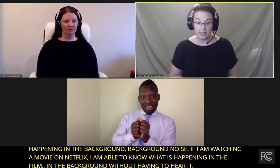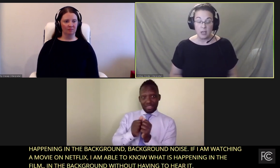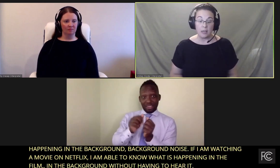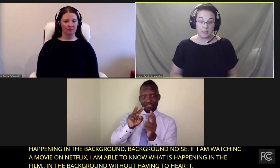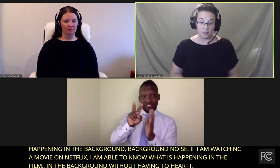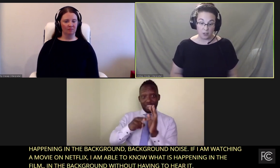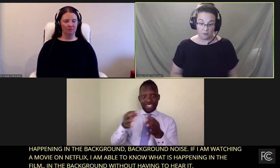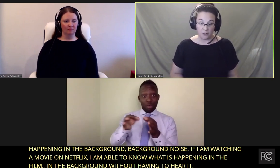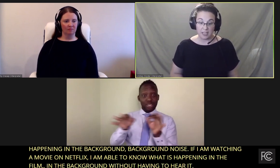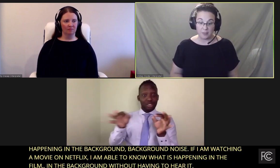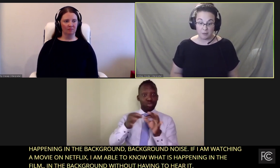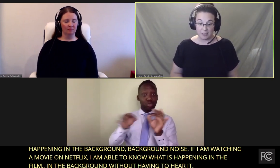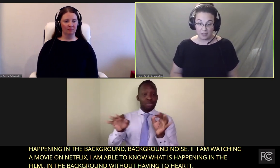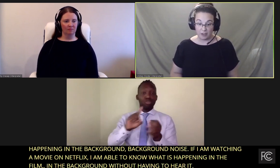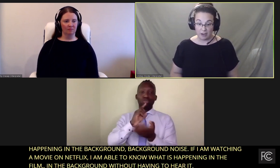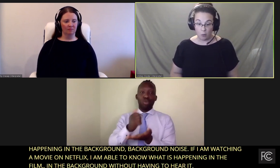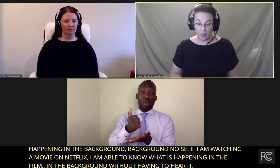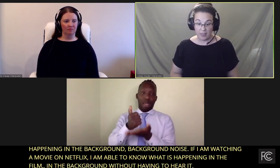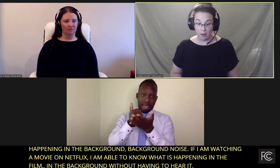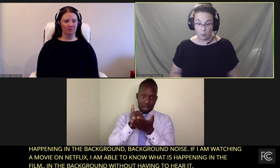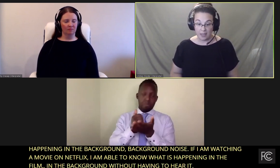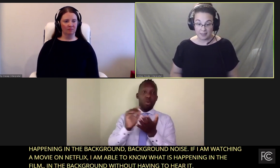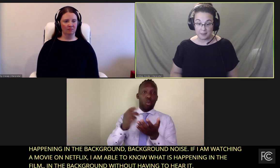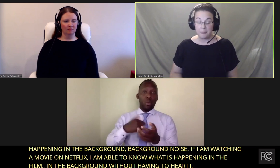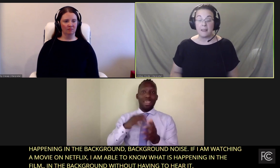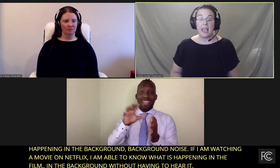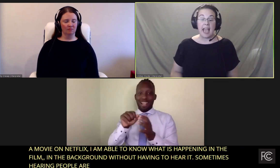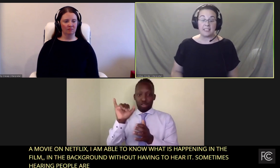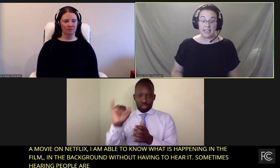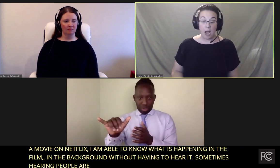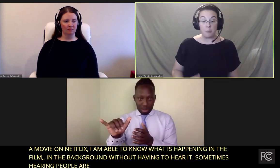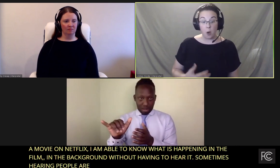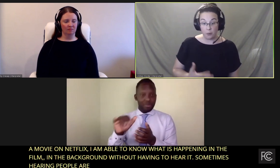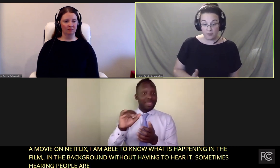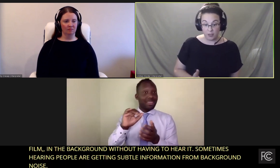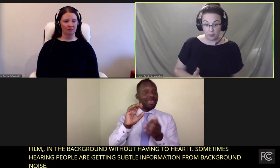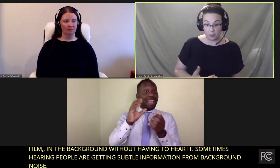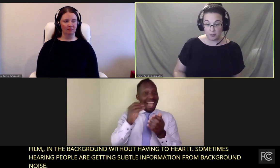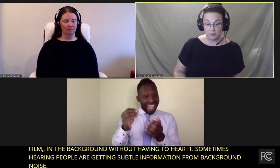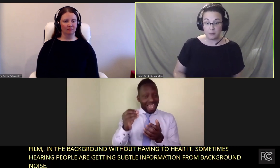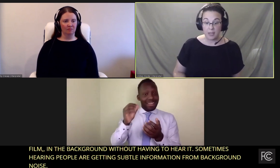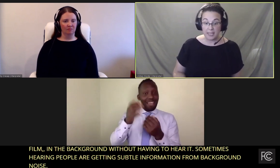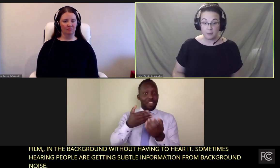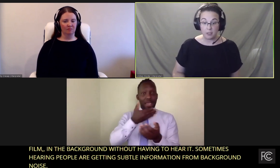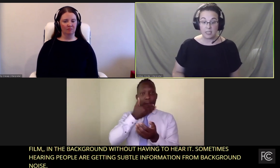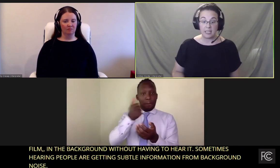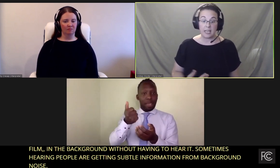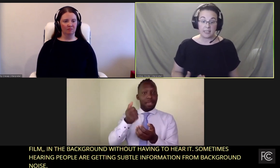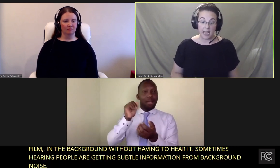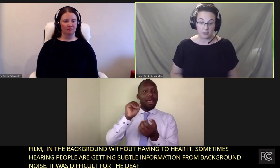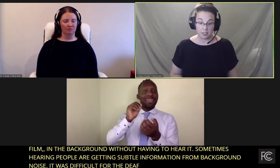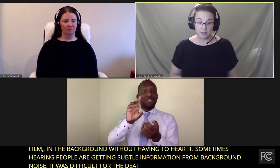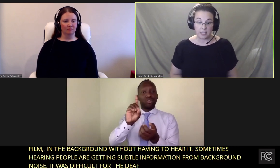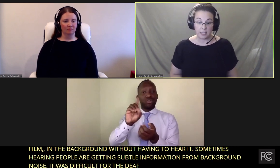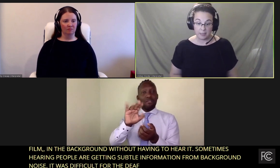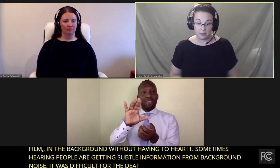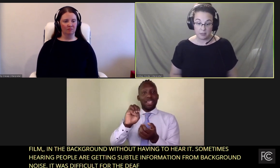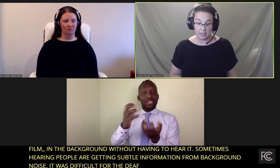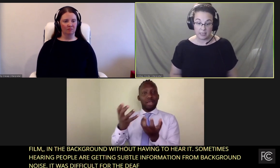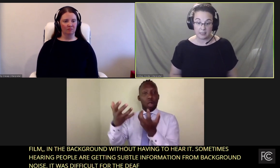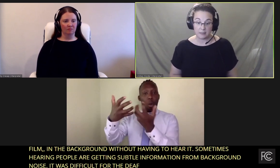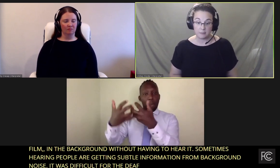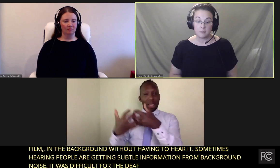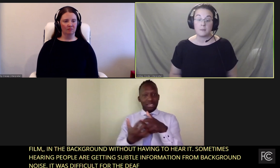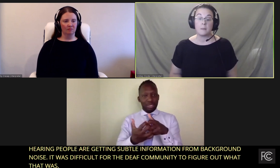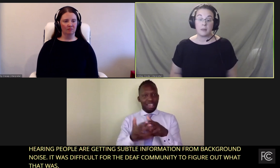noise. It was difficult for the deaf community to figure out what that was. And now both with video description for the blind community and captions for the hearing